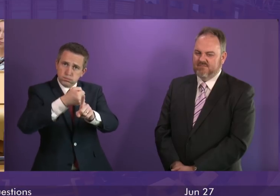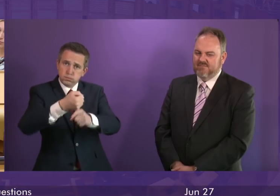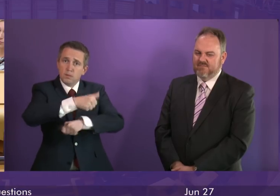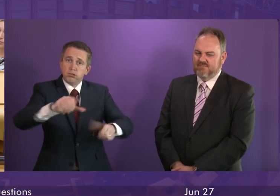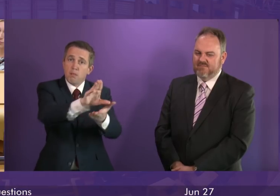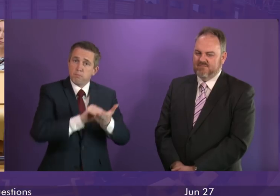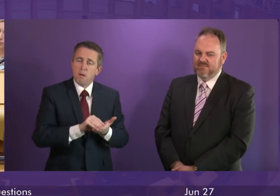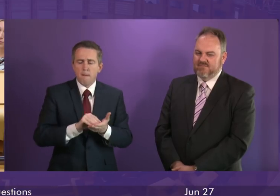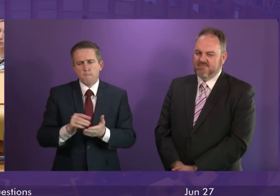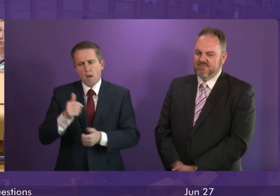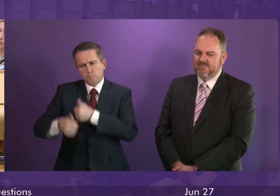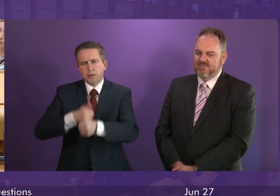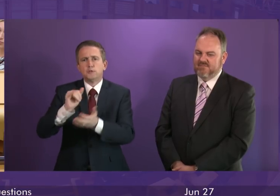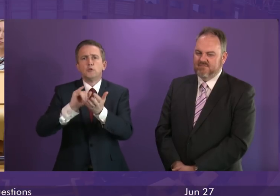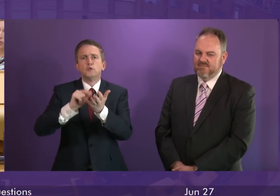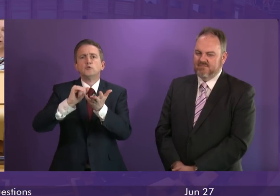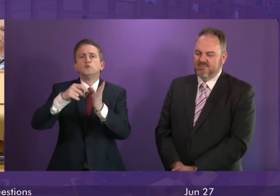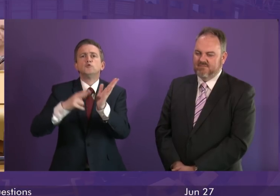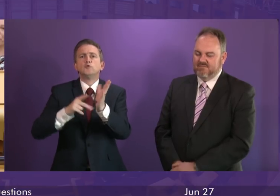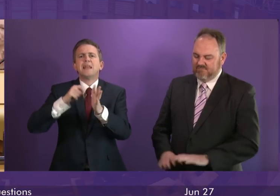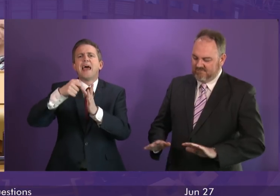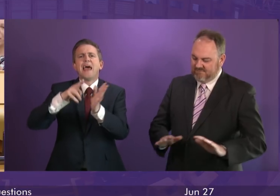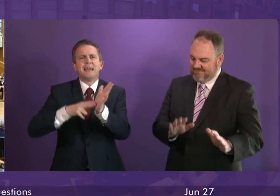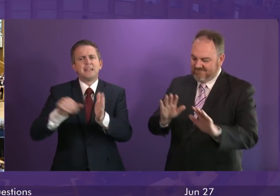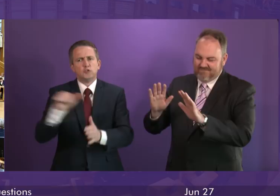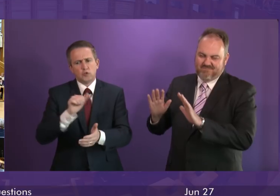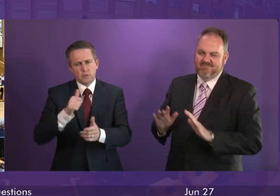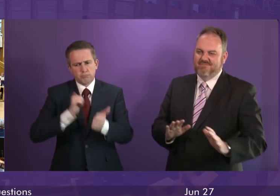Aitken as leader of Glasgow city council deserves a lot of credit for this as well.